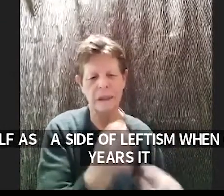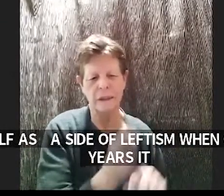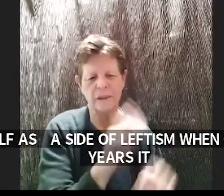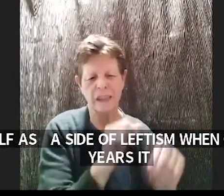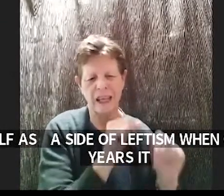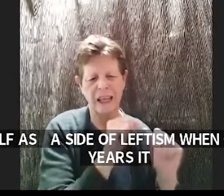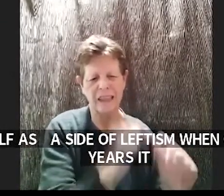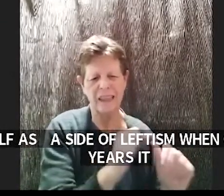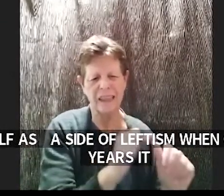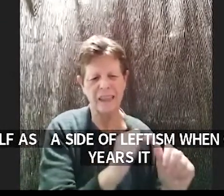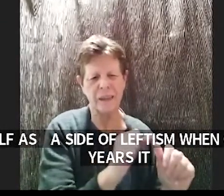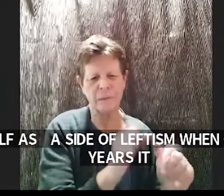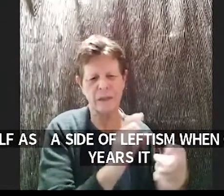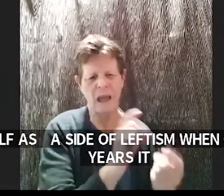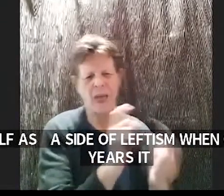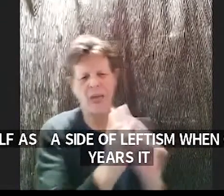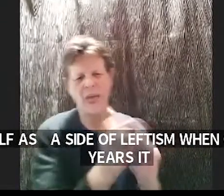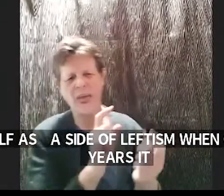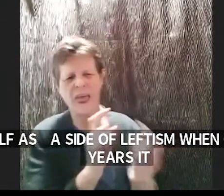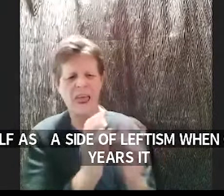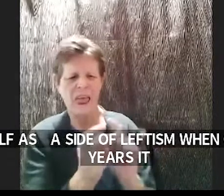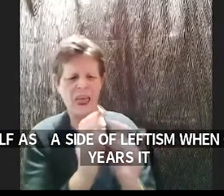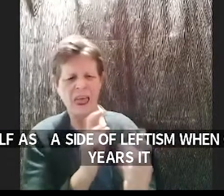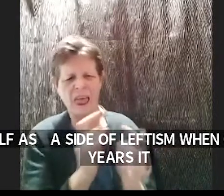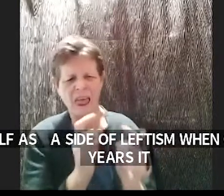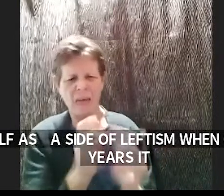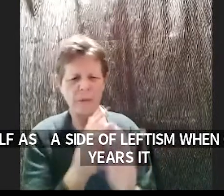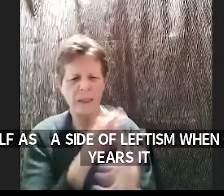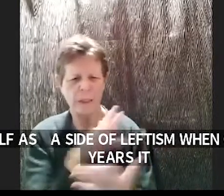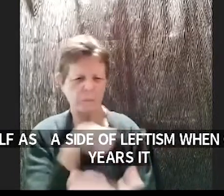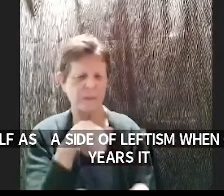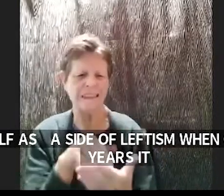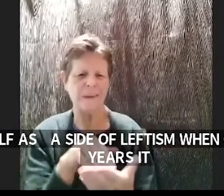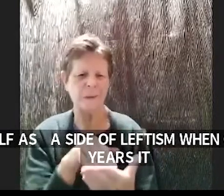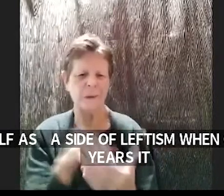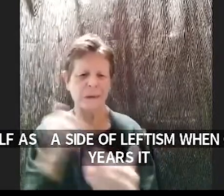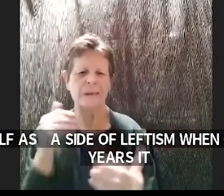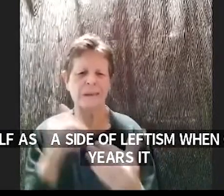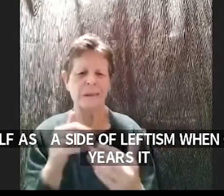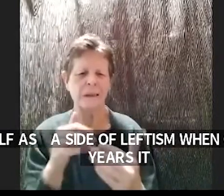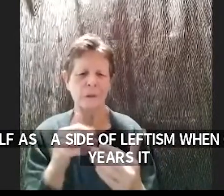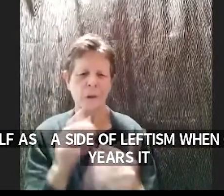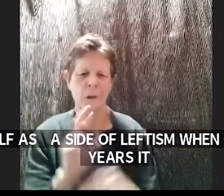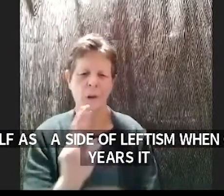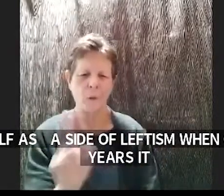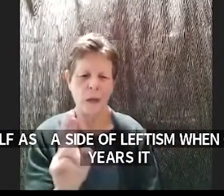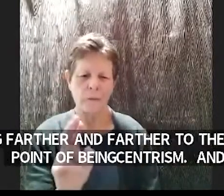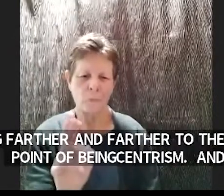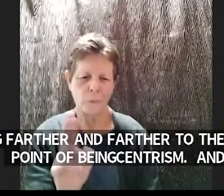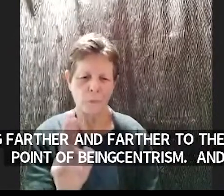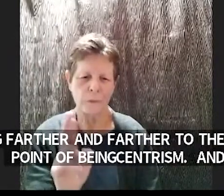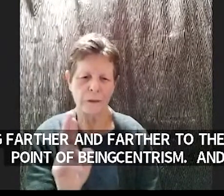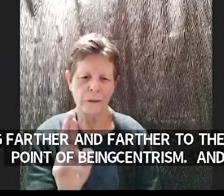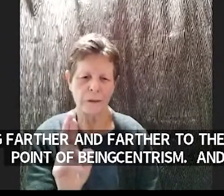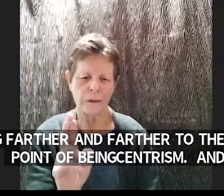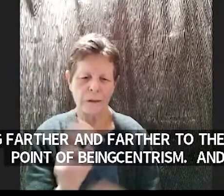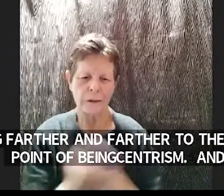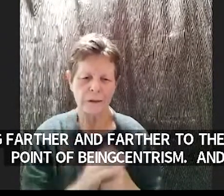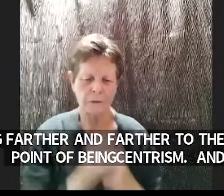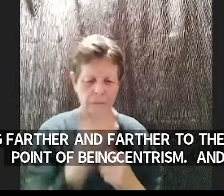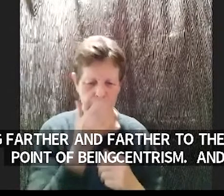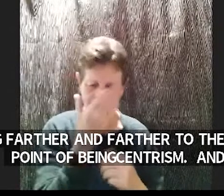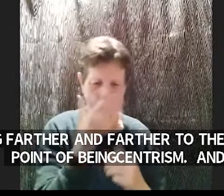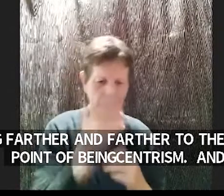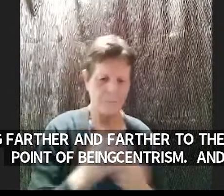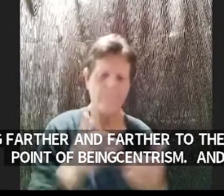point of being centrism um and like allowing for eugenics and and all of